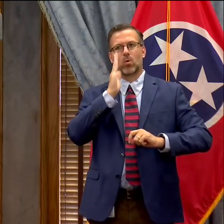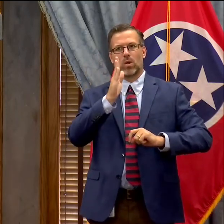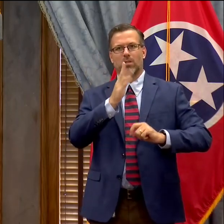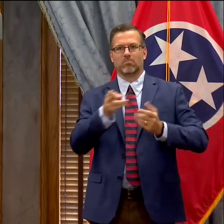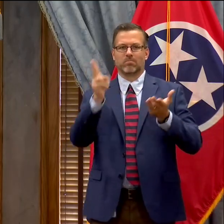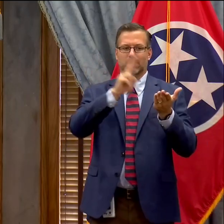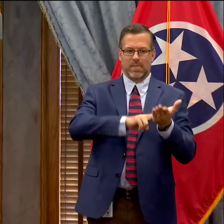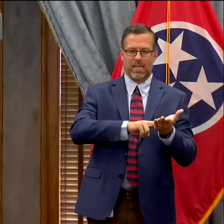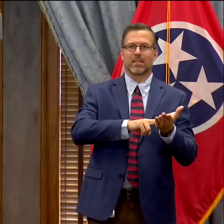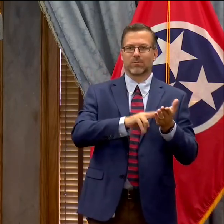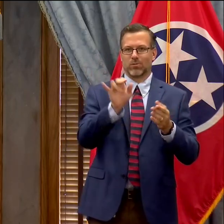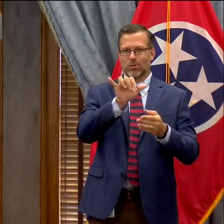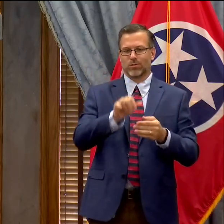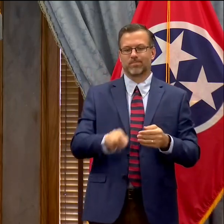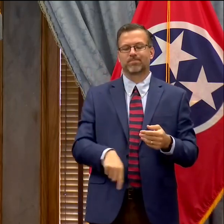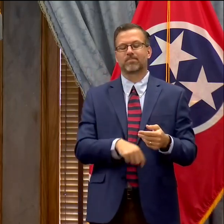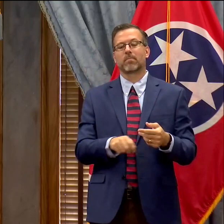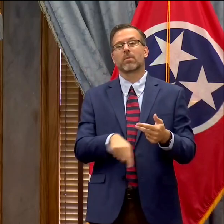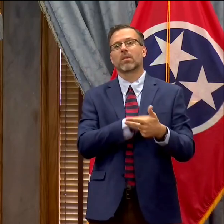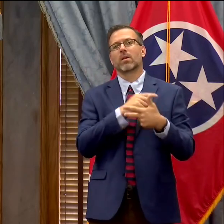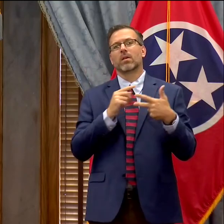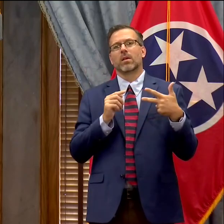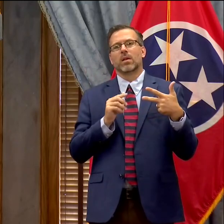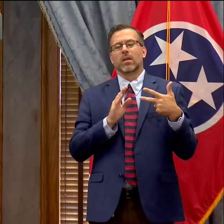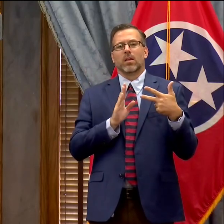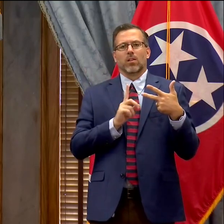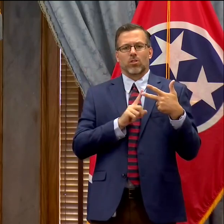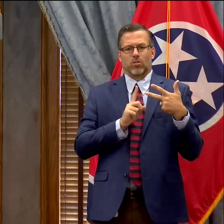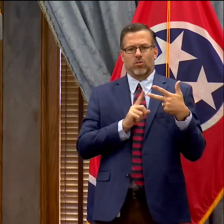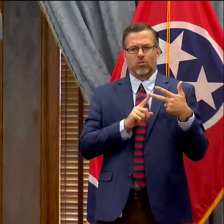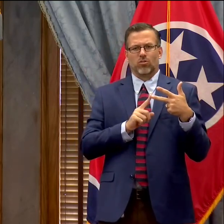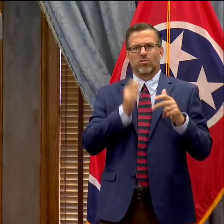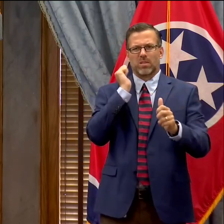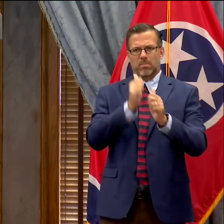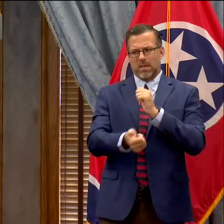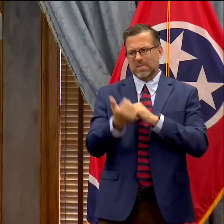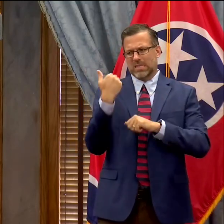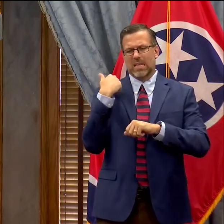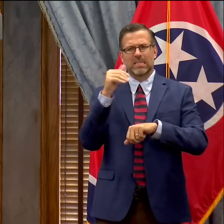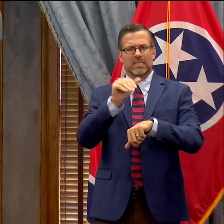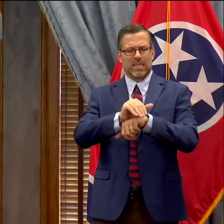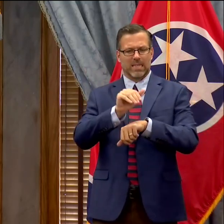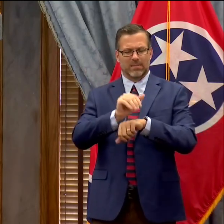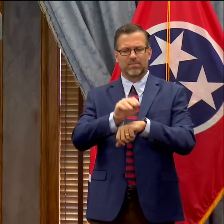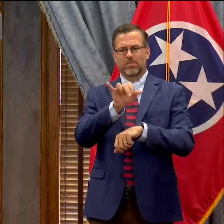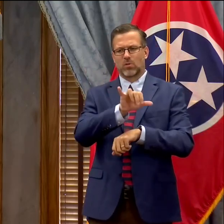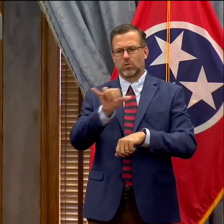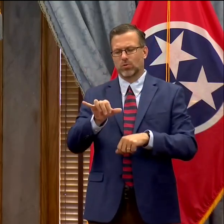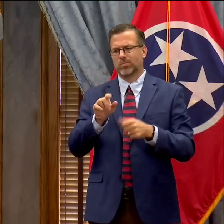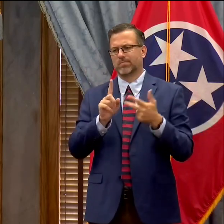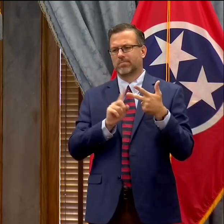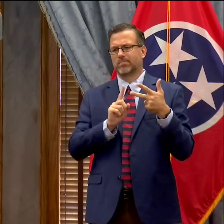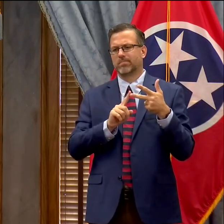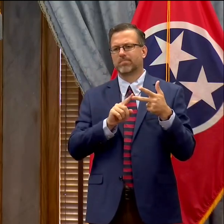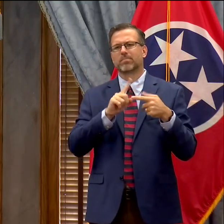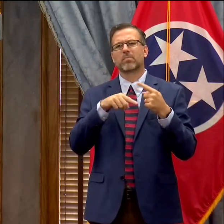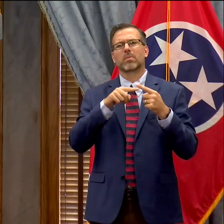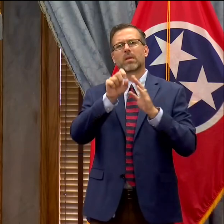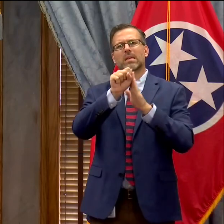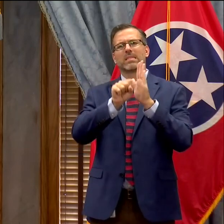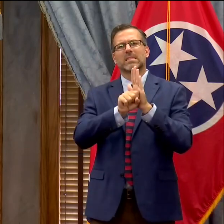legislation as well. A third piece of business that passed the legislature addressed policies regarding state